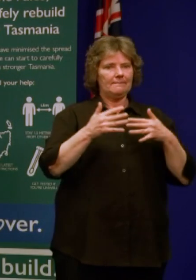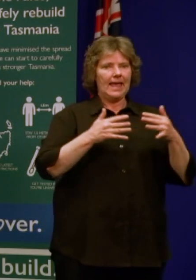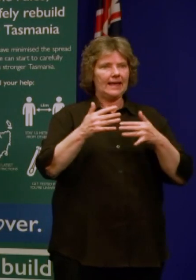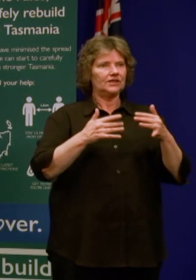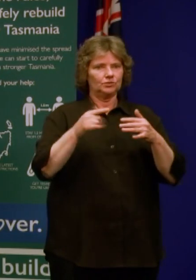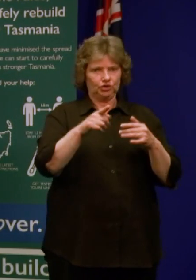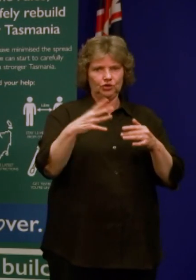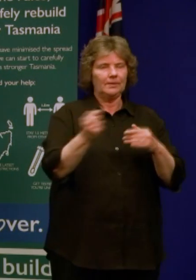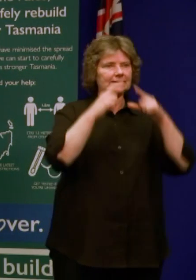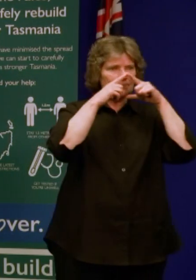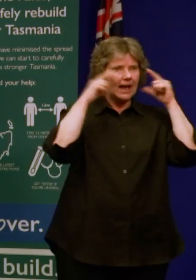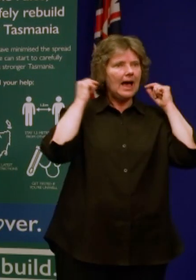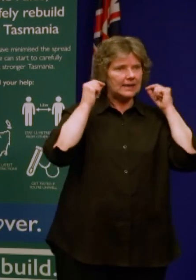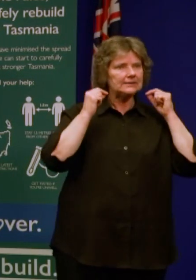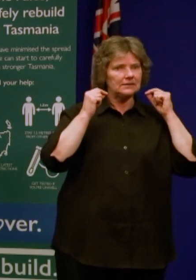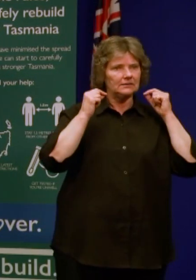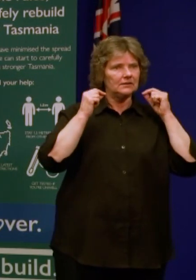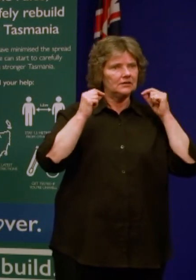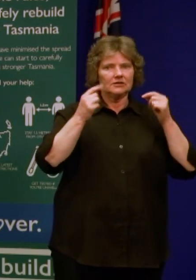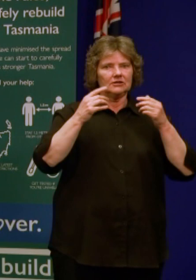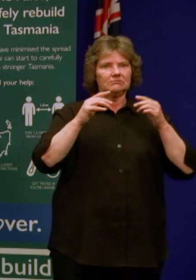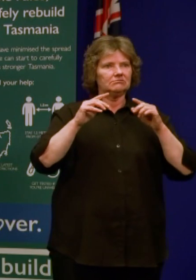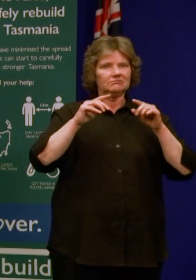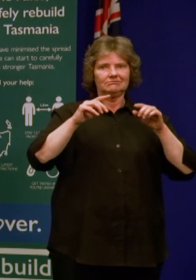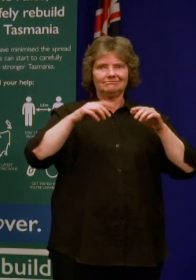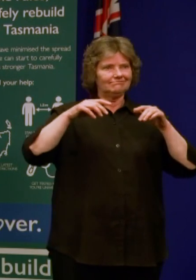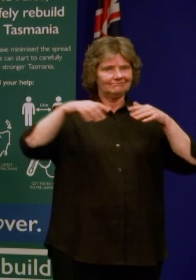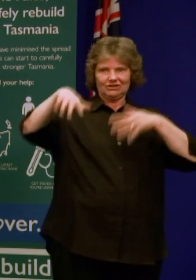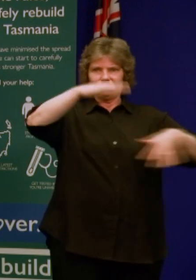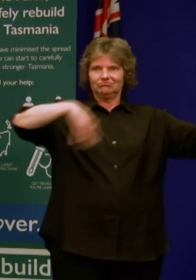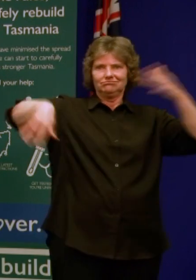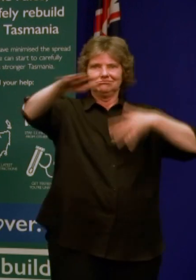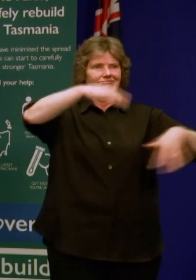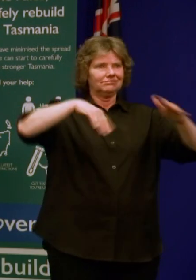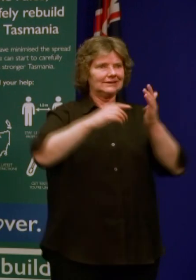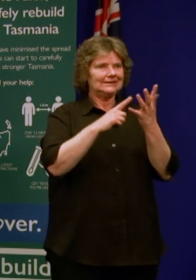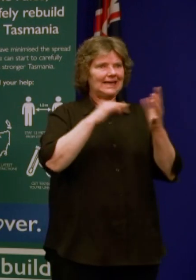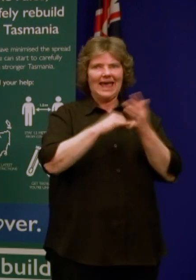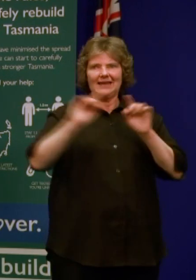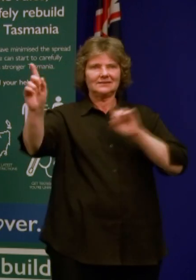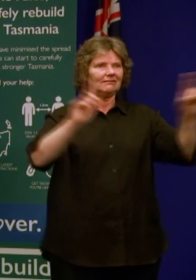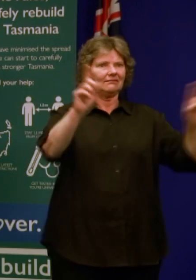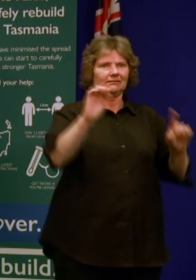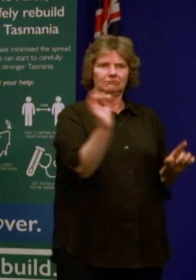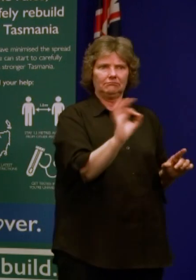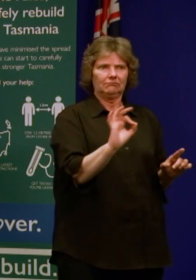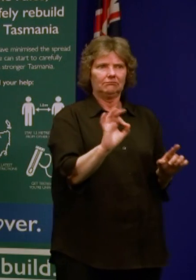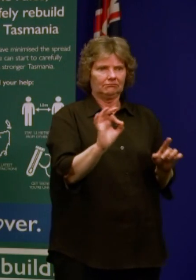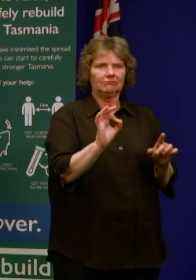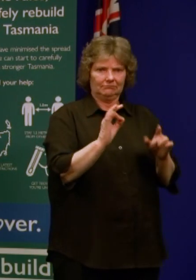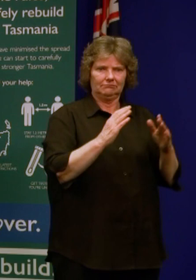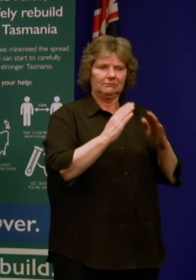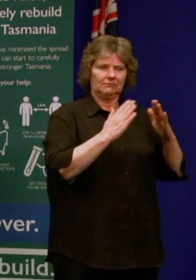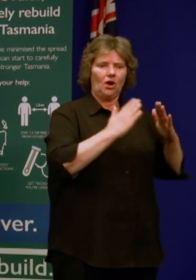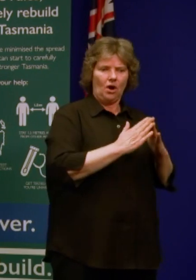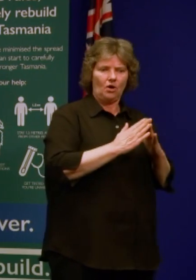precautions including limiting their movement within Tasmania. And again, this is so fast moving, we need to continue to